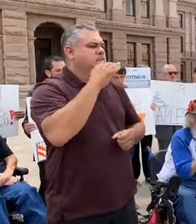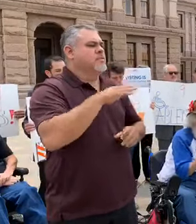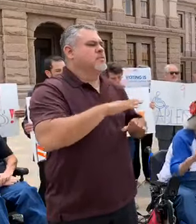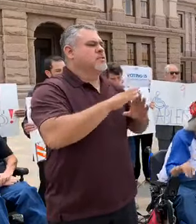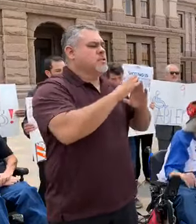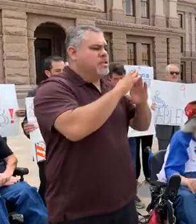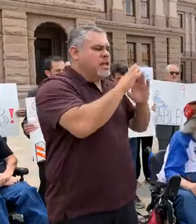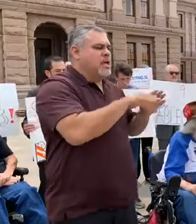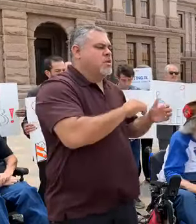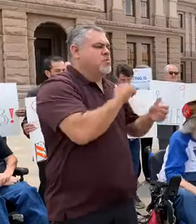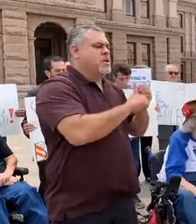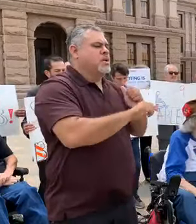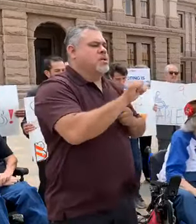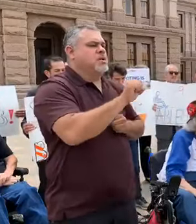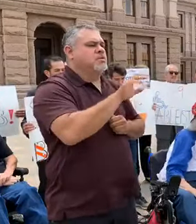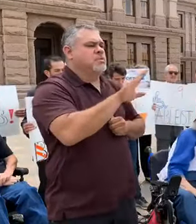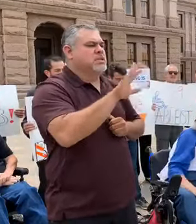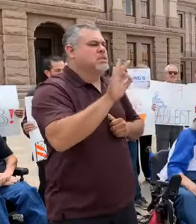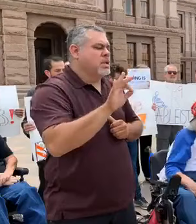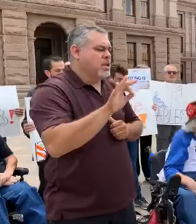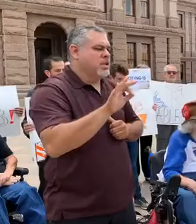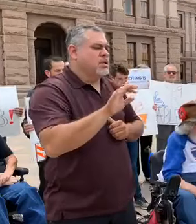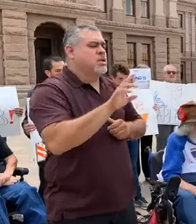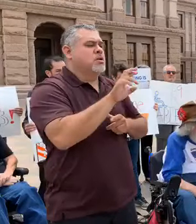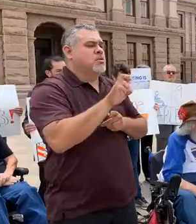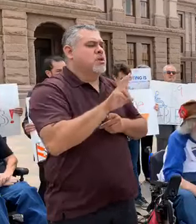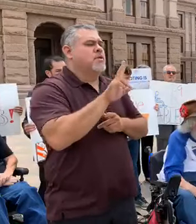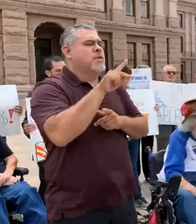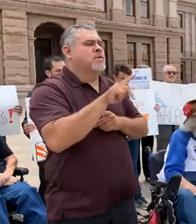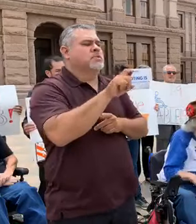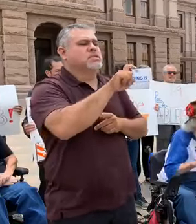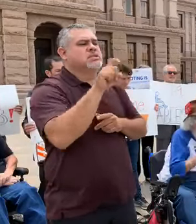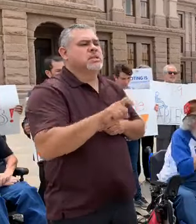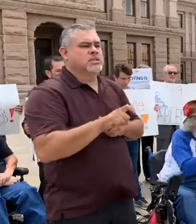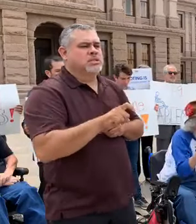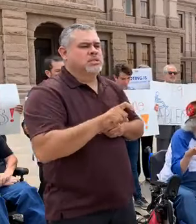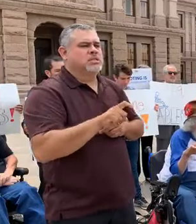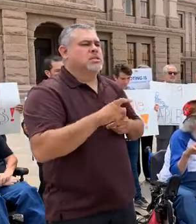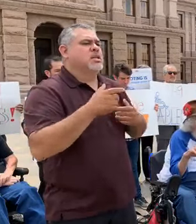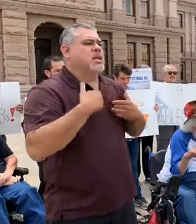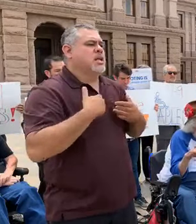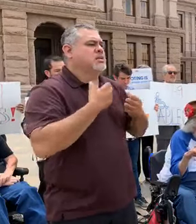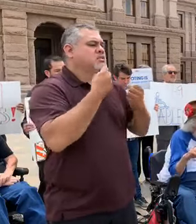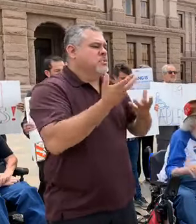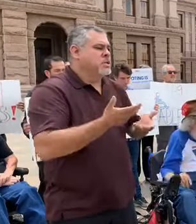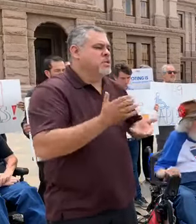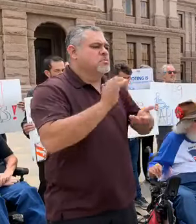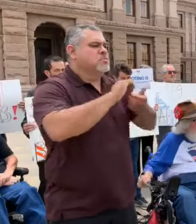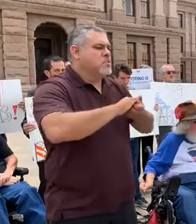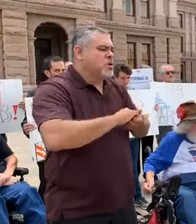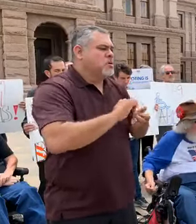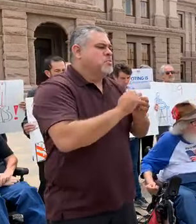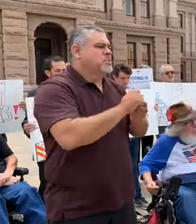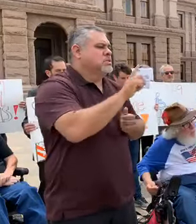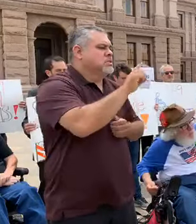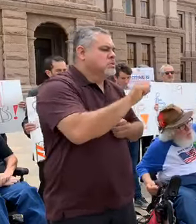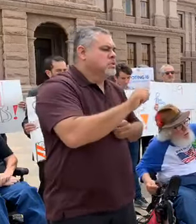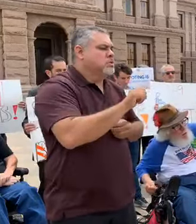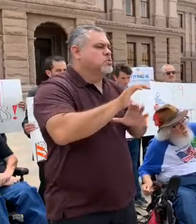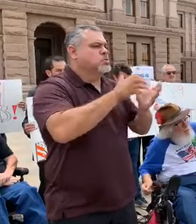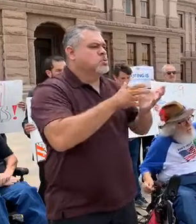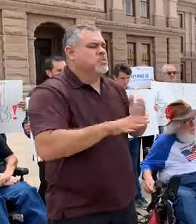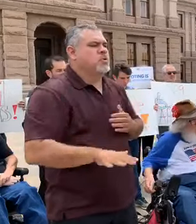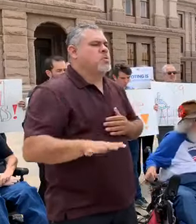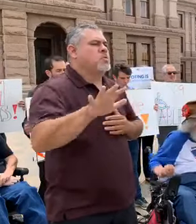passes SB 9. So Rev Up Texas, which has many partners with disability groups